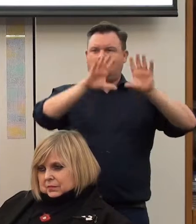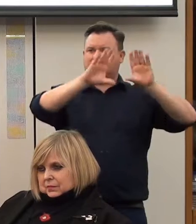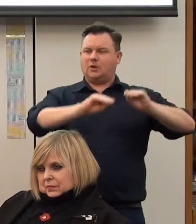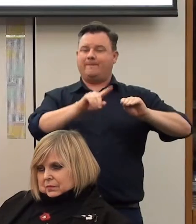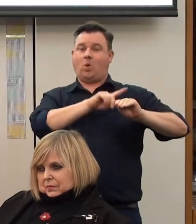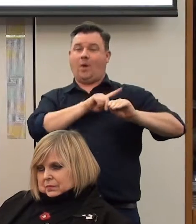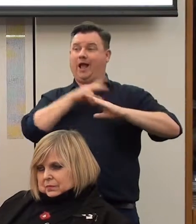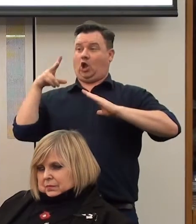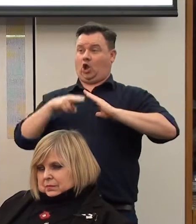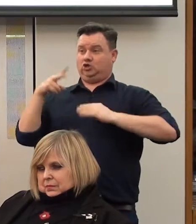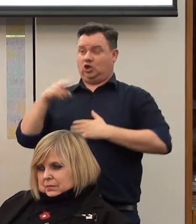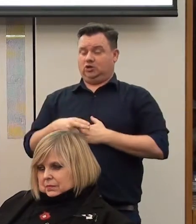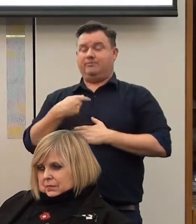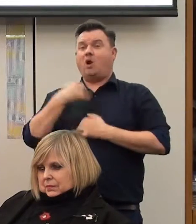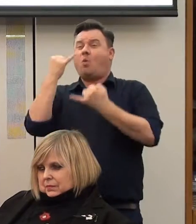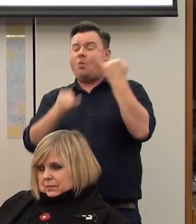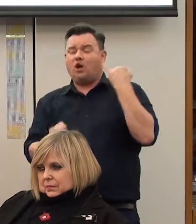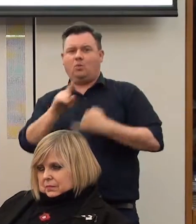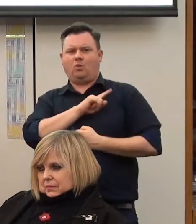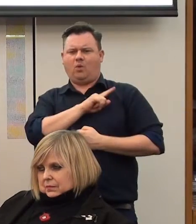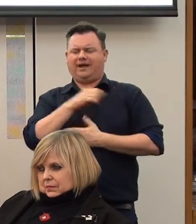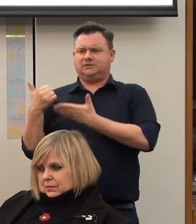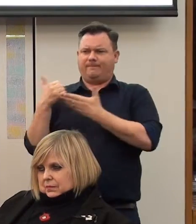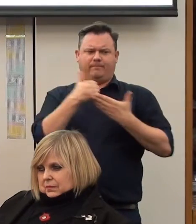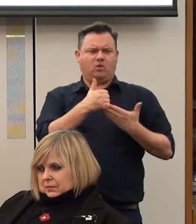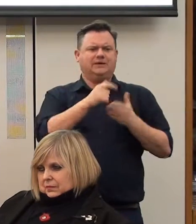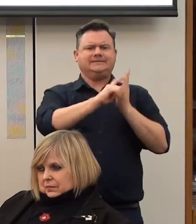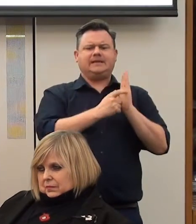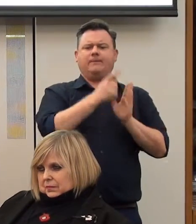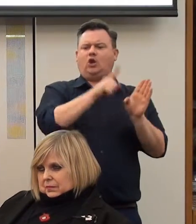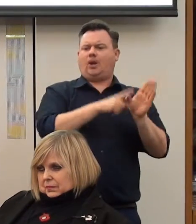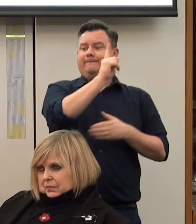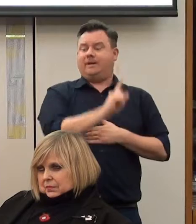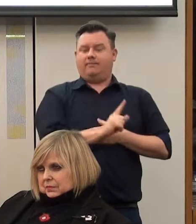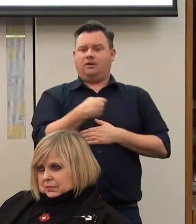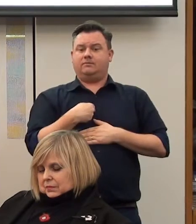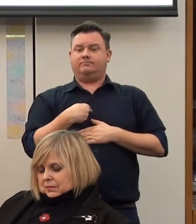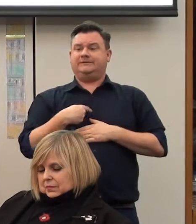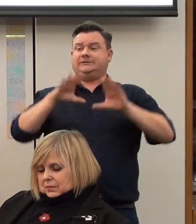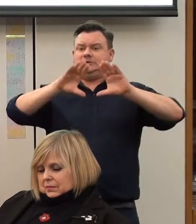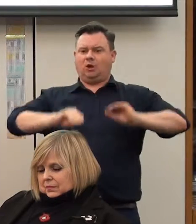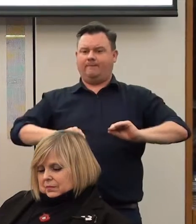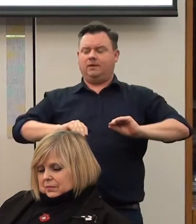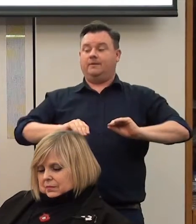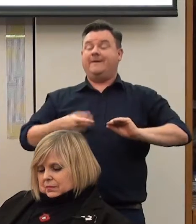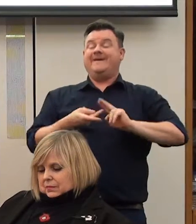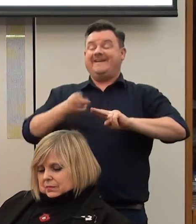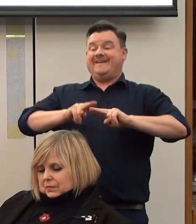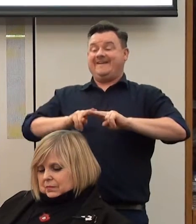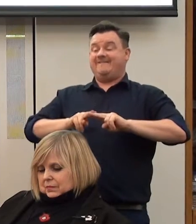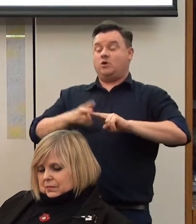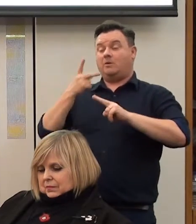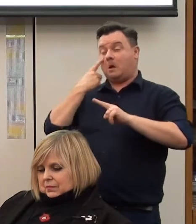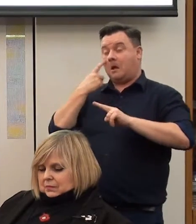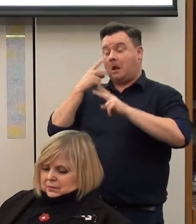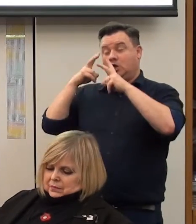happening. But worse than that, support for disabled young people in our schools is being taken away. And if you search,